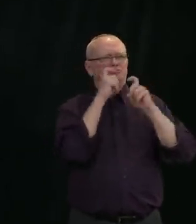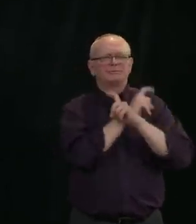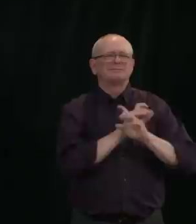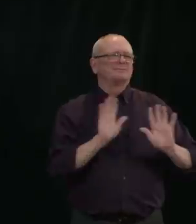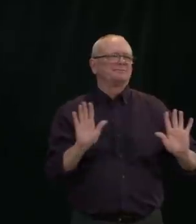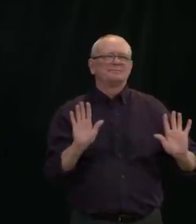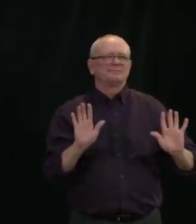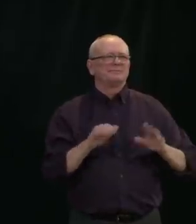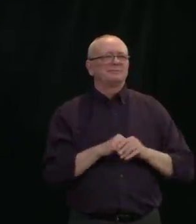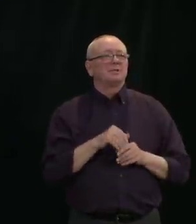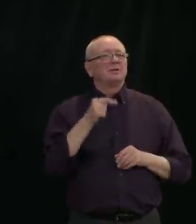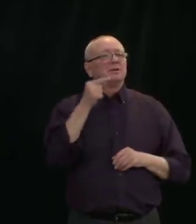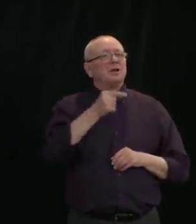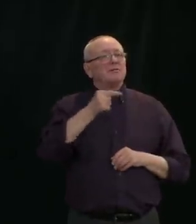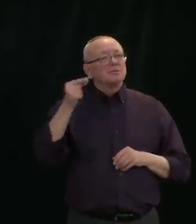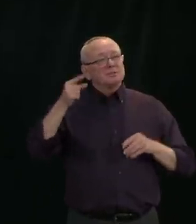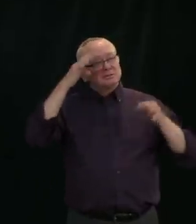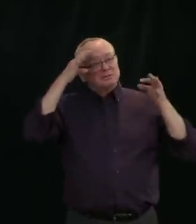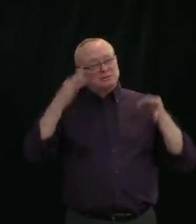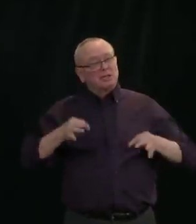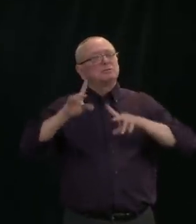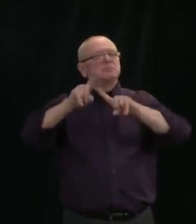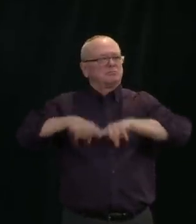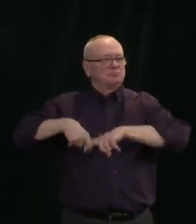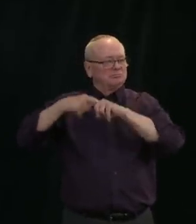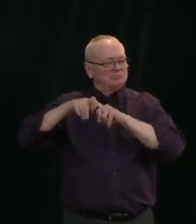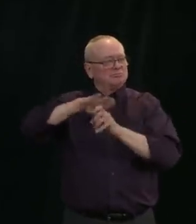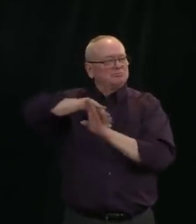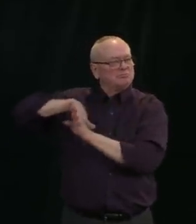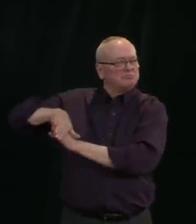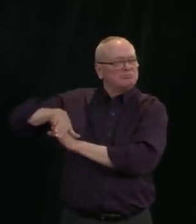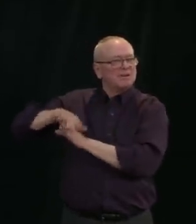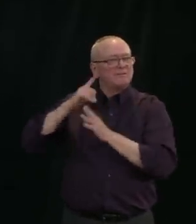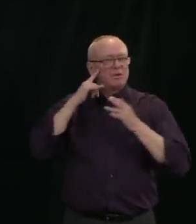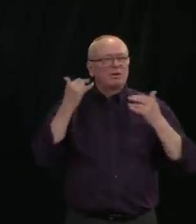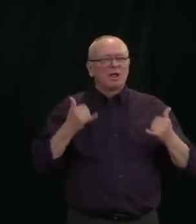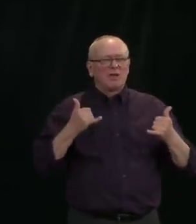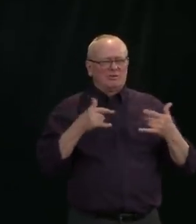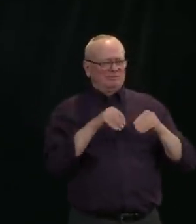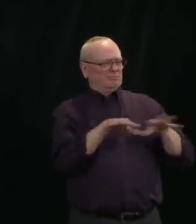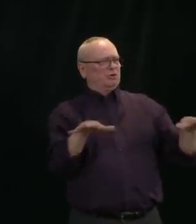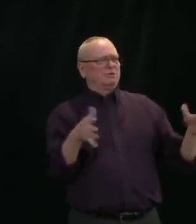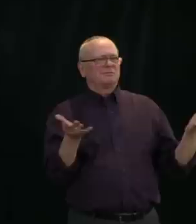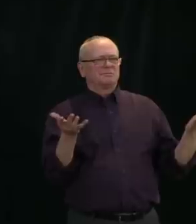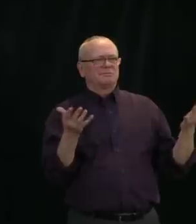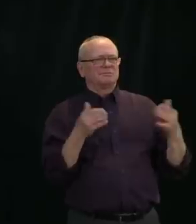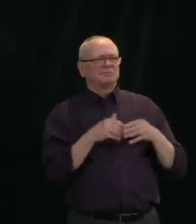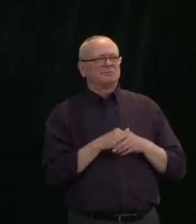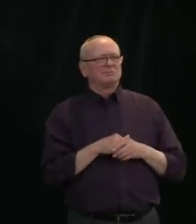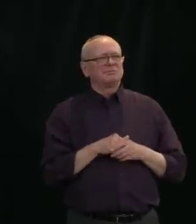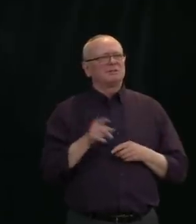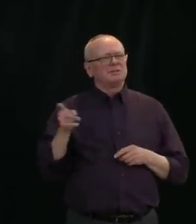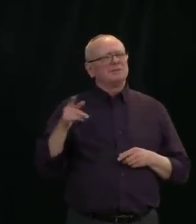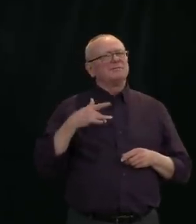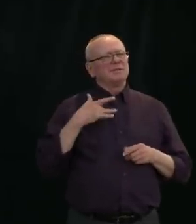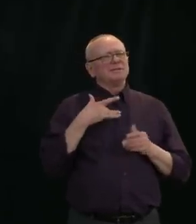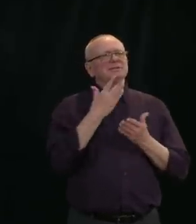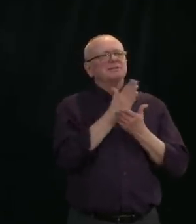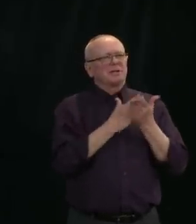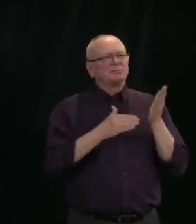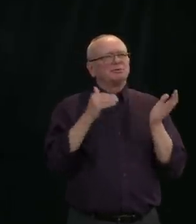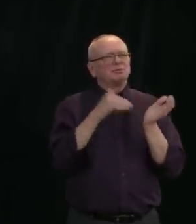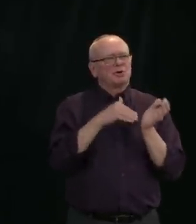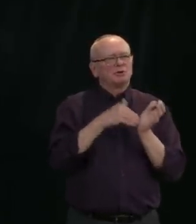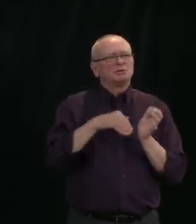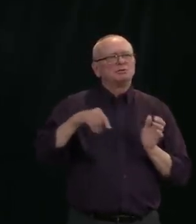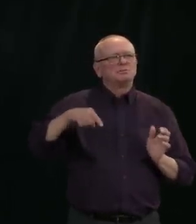I think the primary complaint now from some of those physicians is about the government saying that we will no longer pay